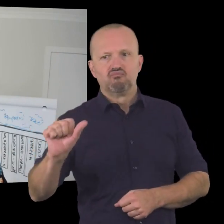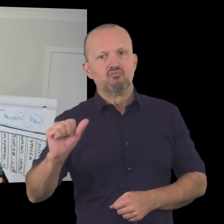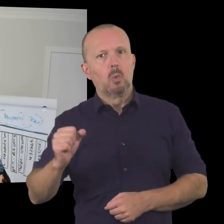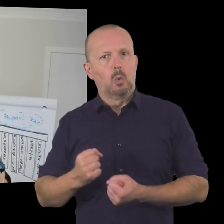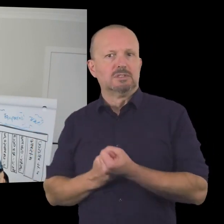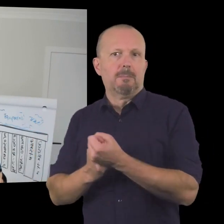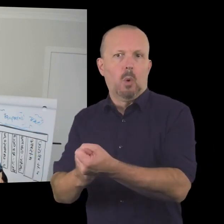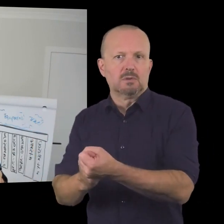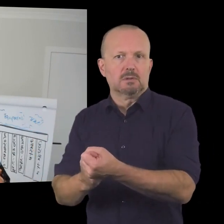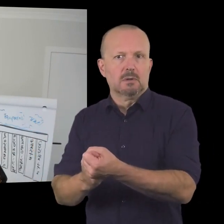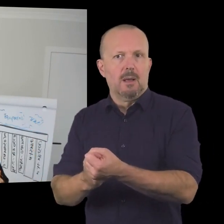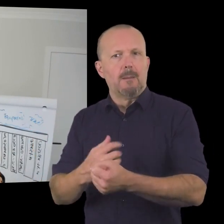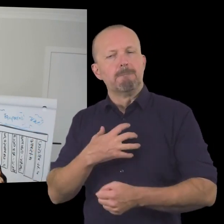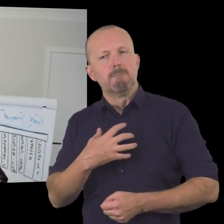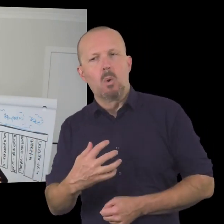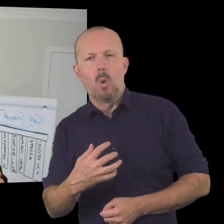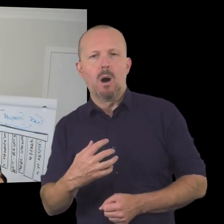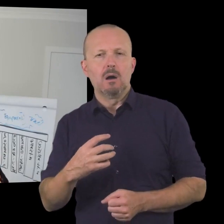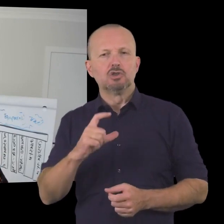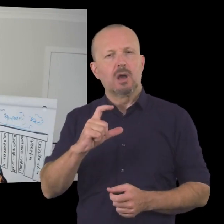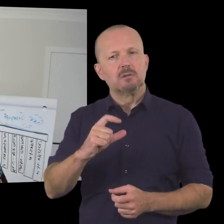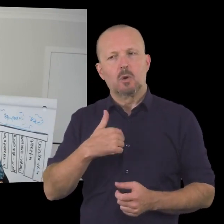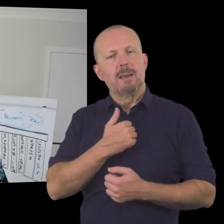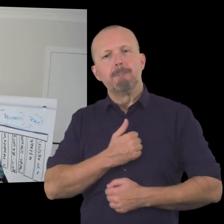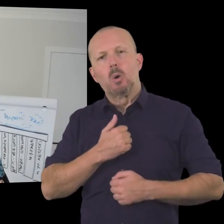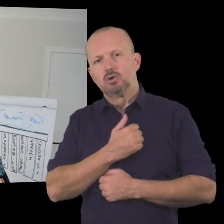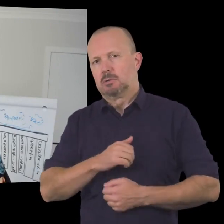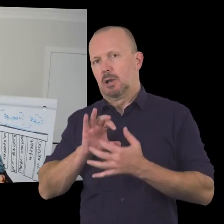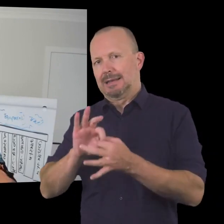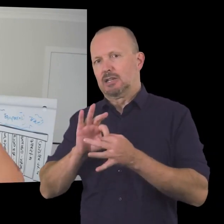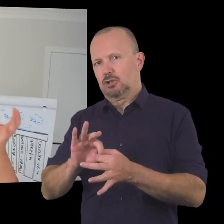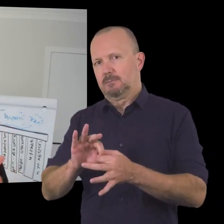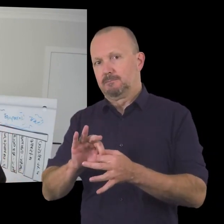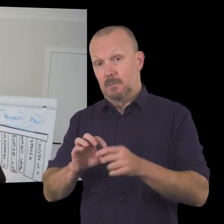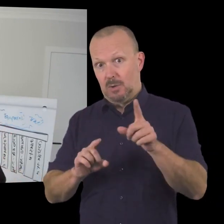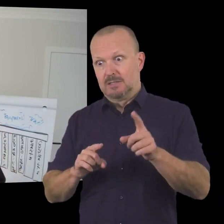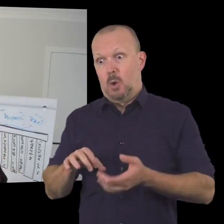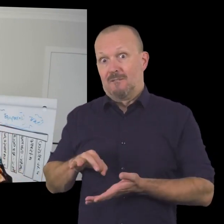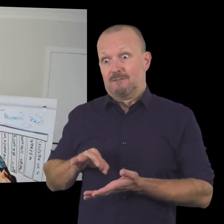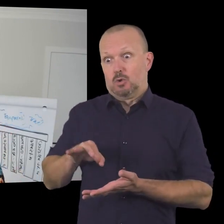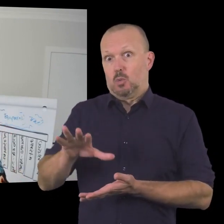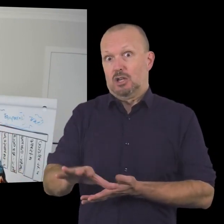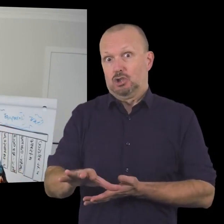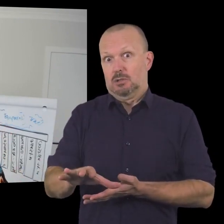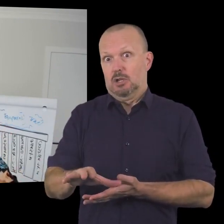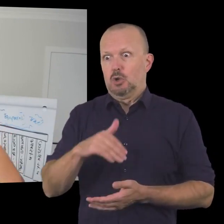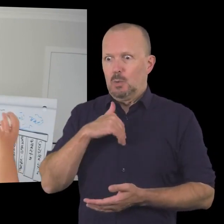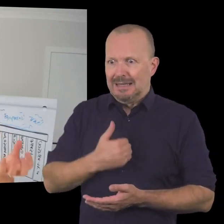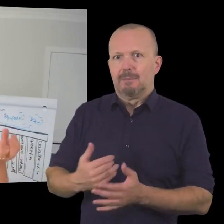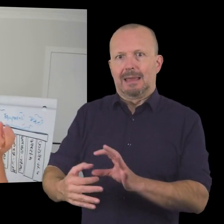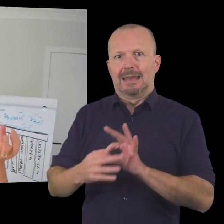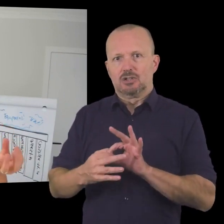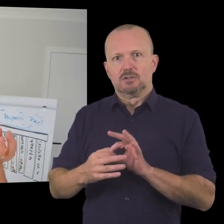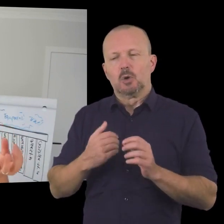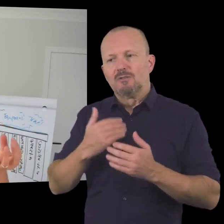you do it increases your chances of of an emotional connection so in the context of donations that's what you're looking for